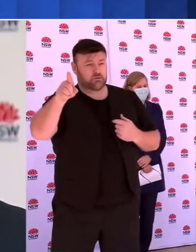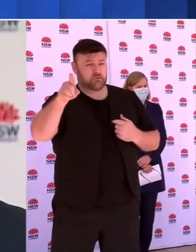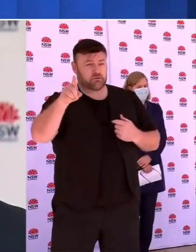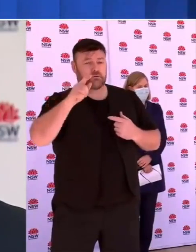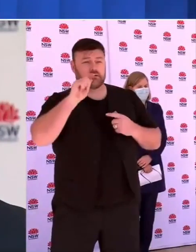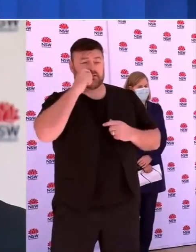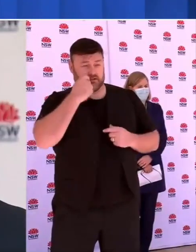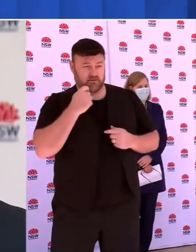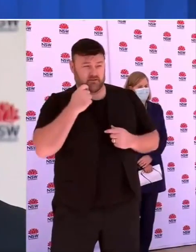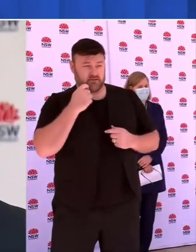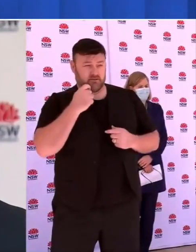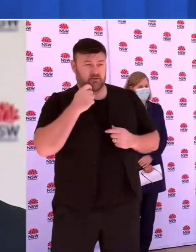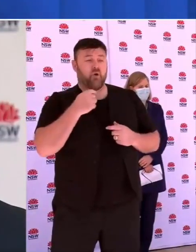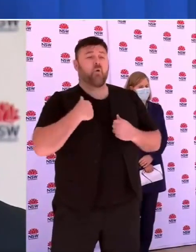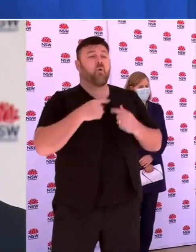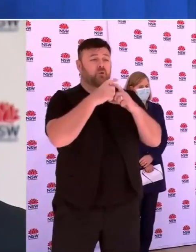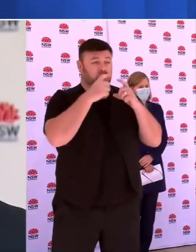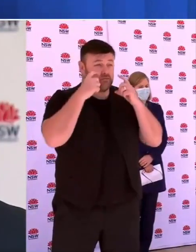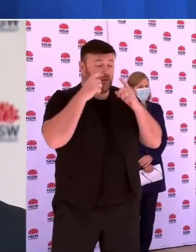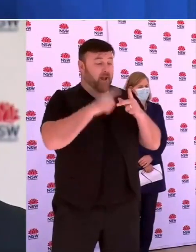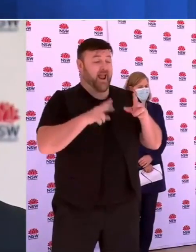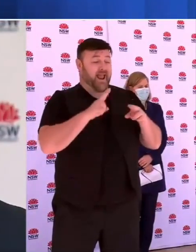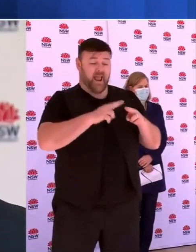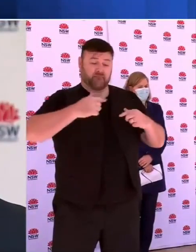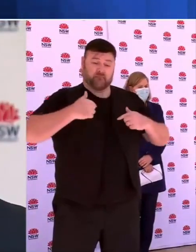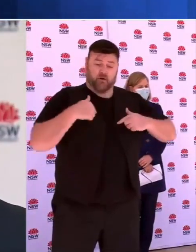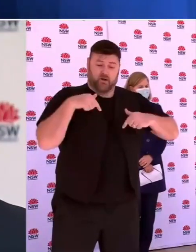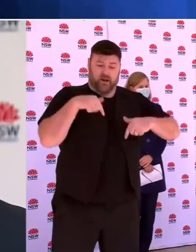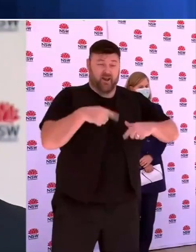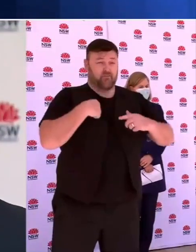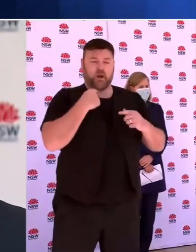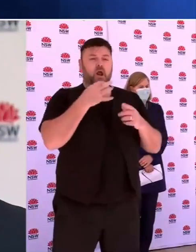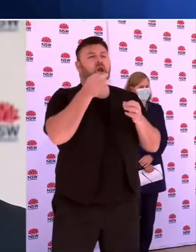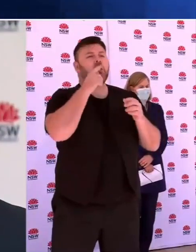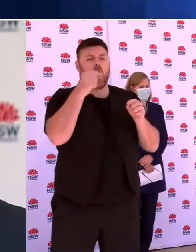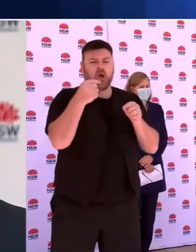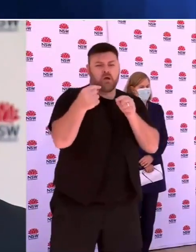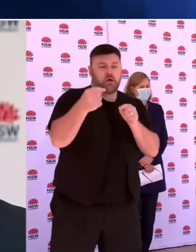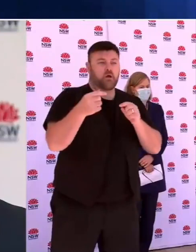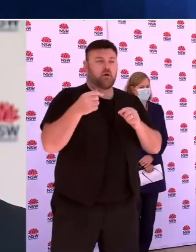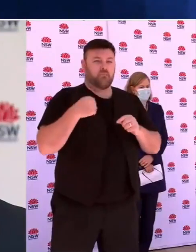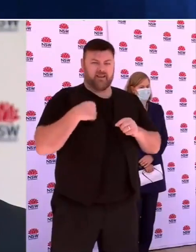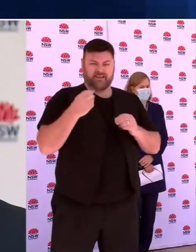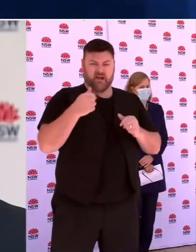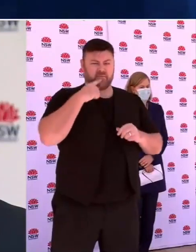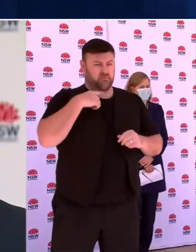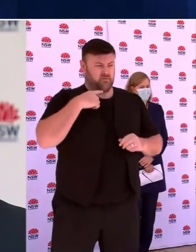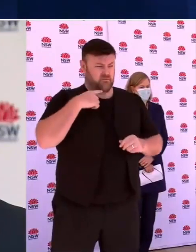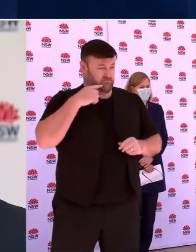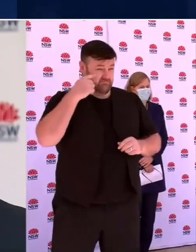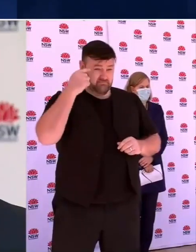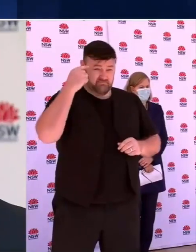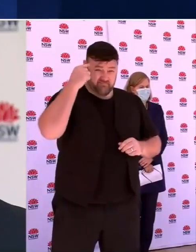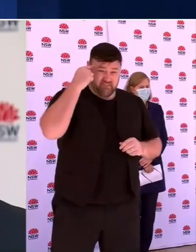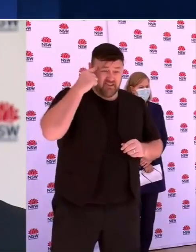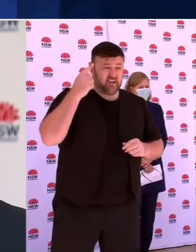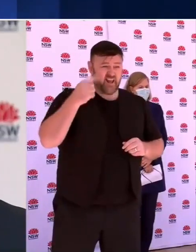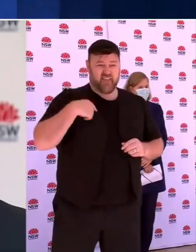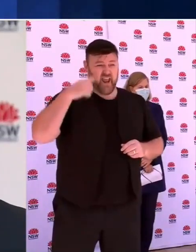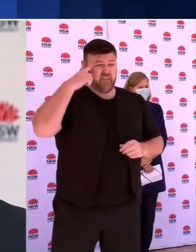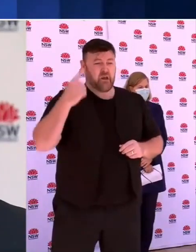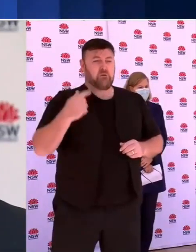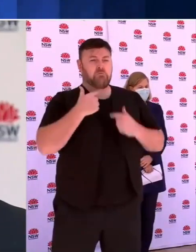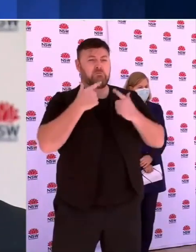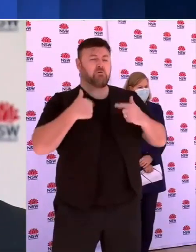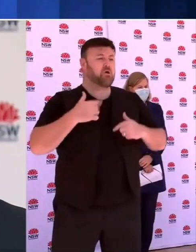When you're in a war, you don't win it with wacko views. And unfortunately, we're seeing that with some people who think that it's